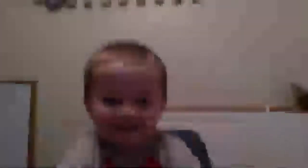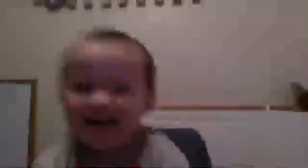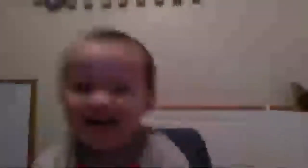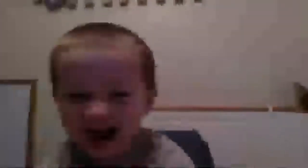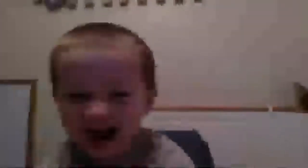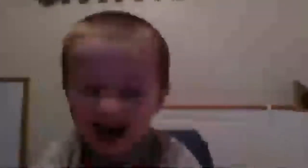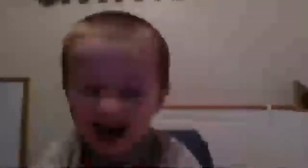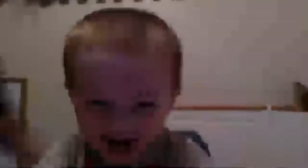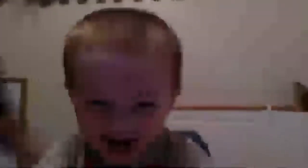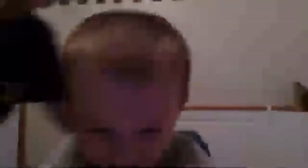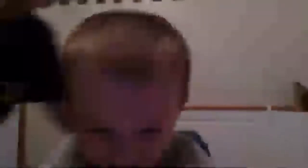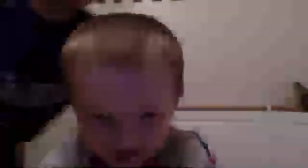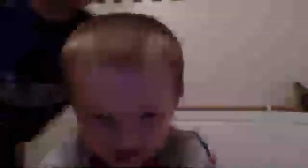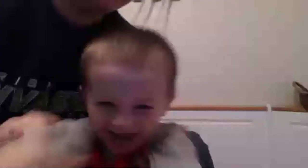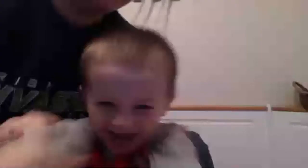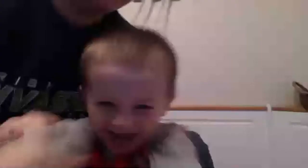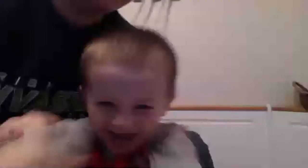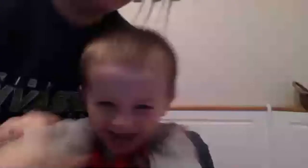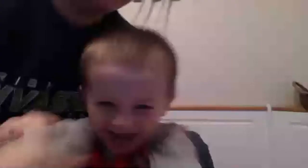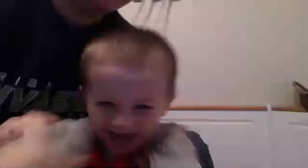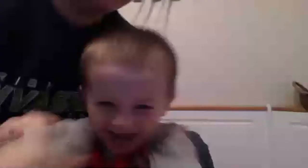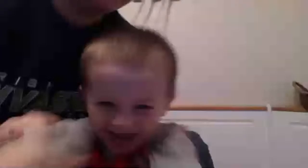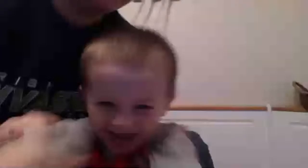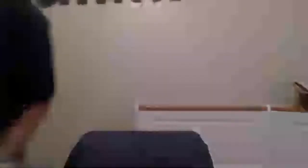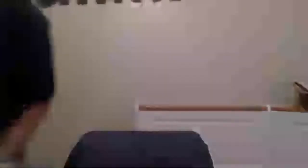oh my gosh okay